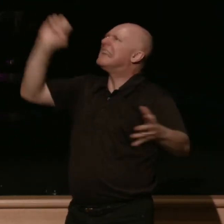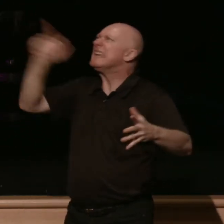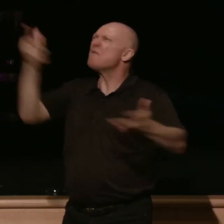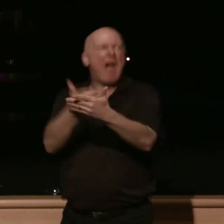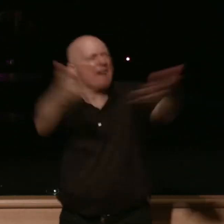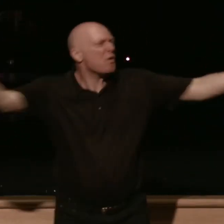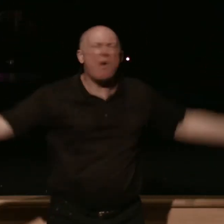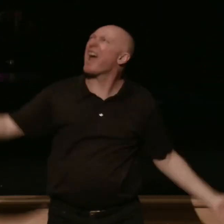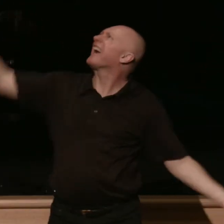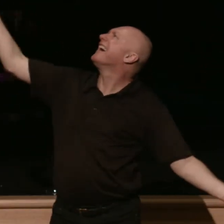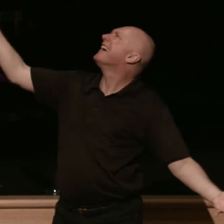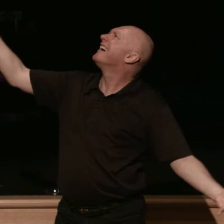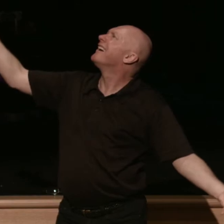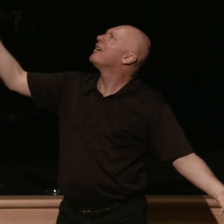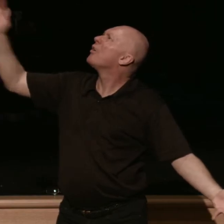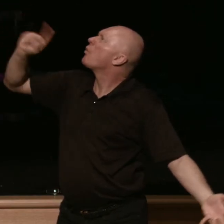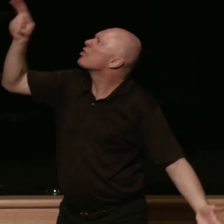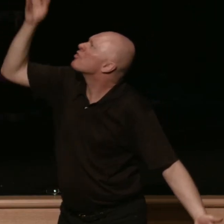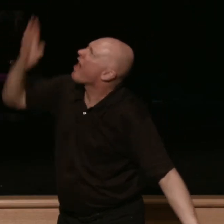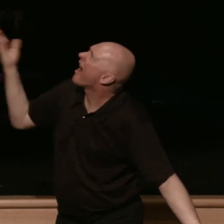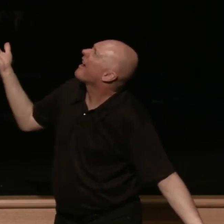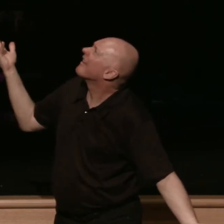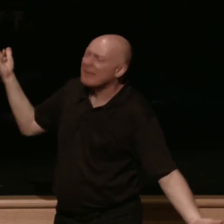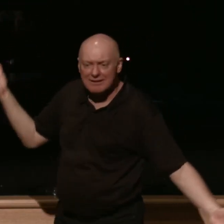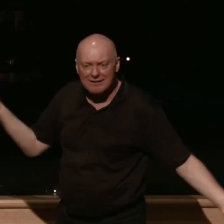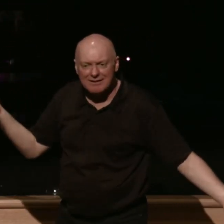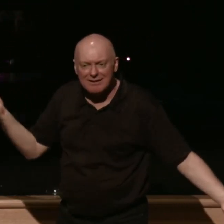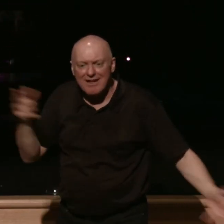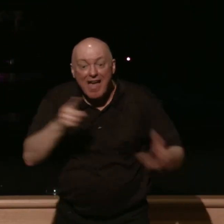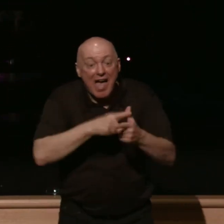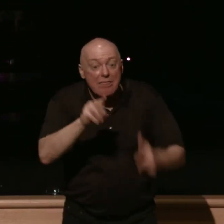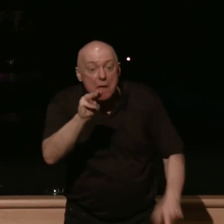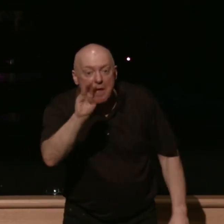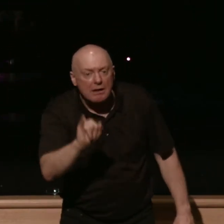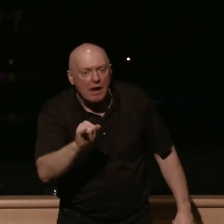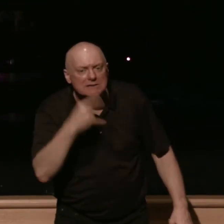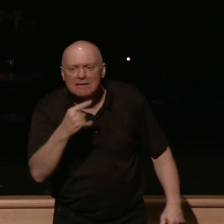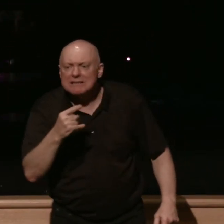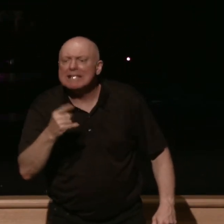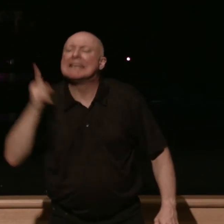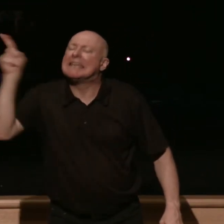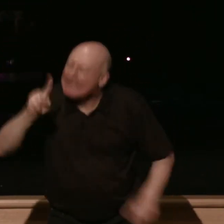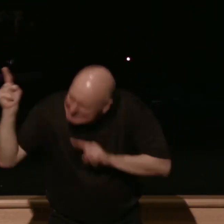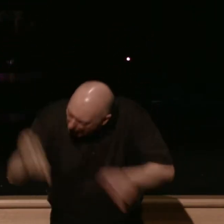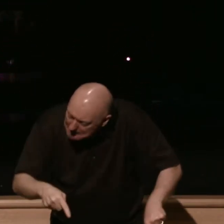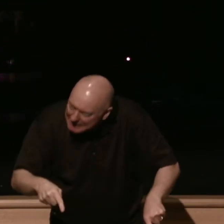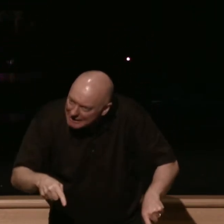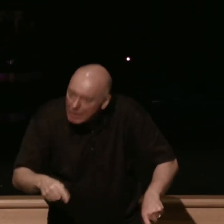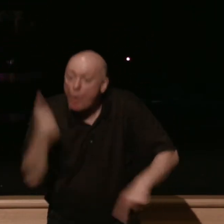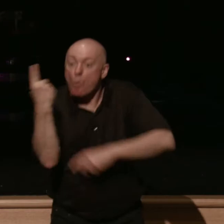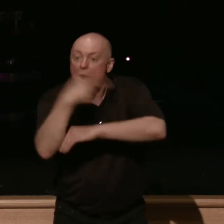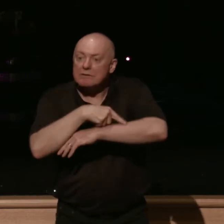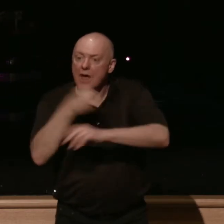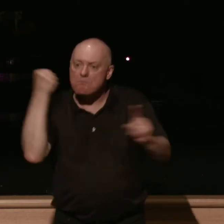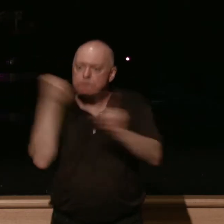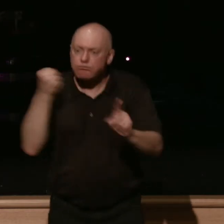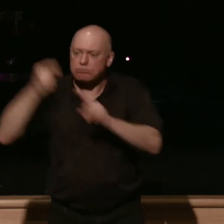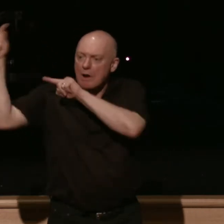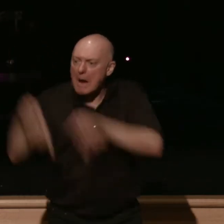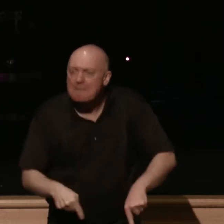where's the god of justice and then malachi writes you and says he's coming he will appear suddenly in this temple he's coming then what